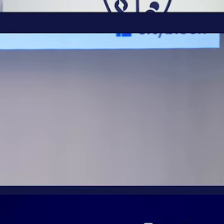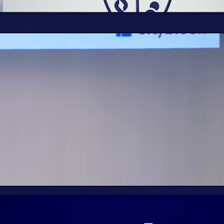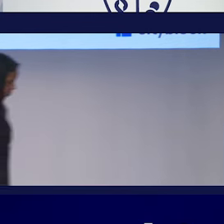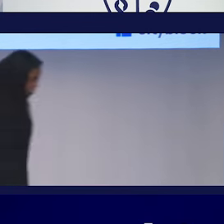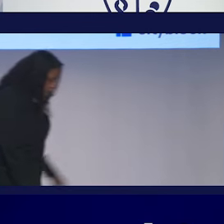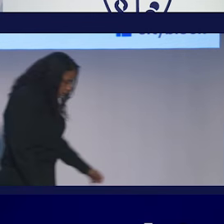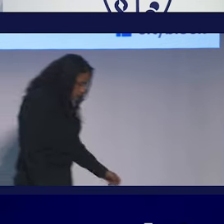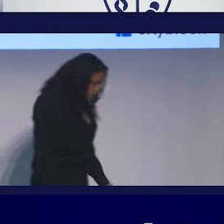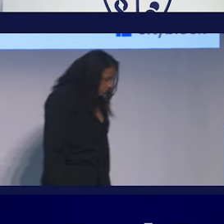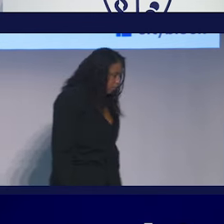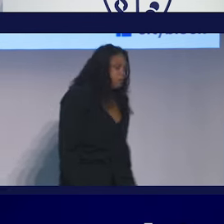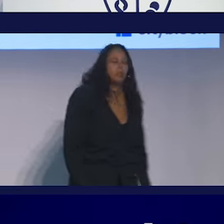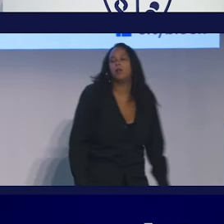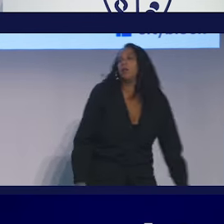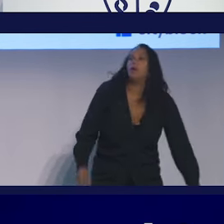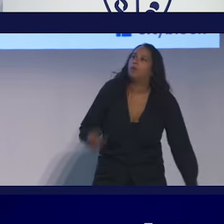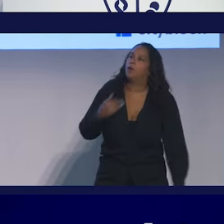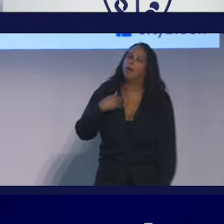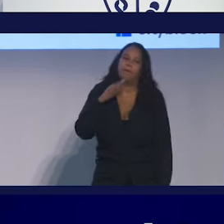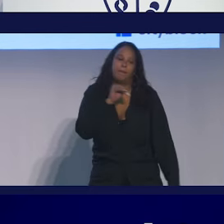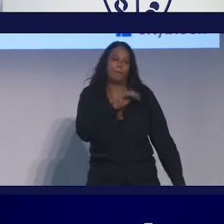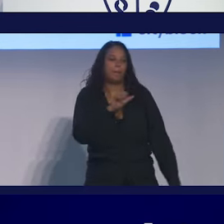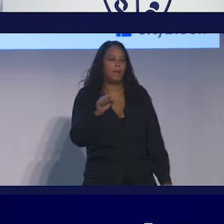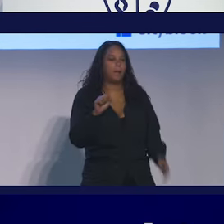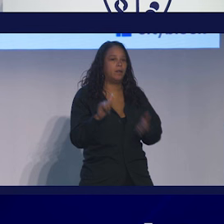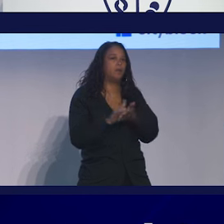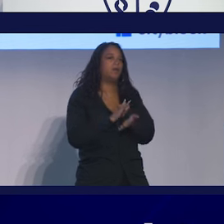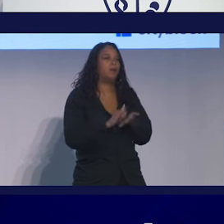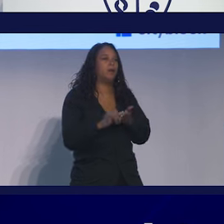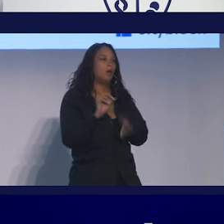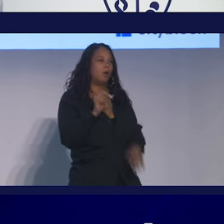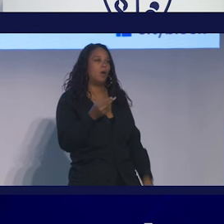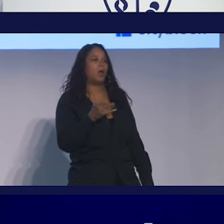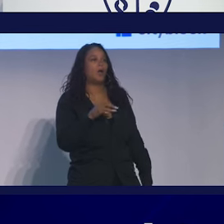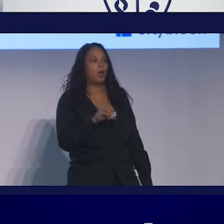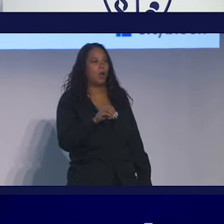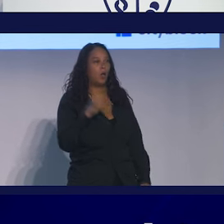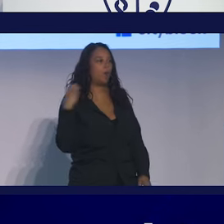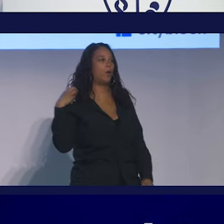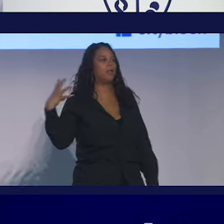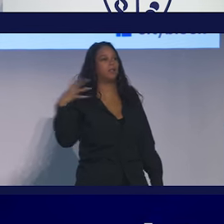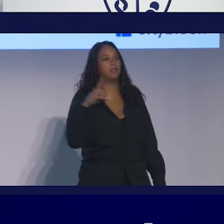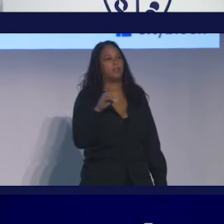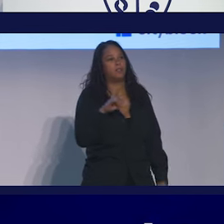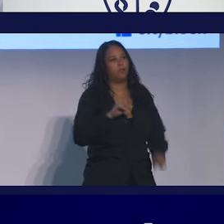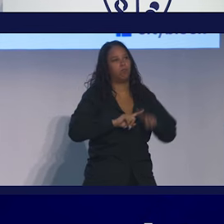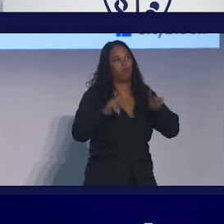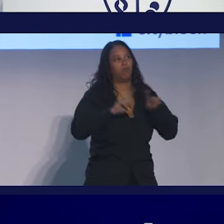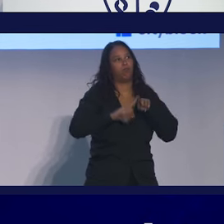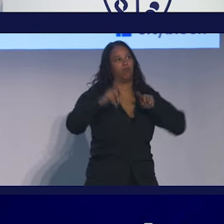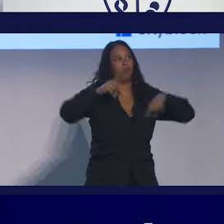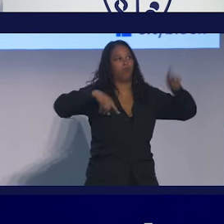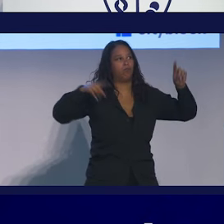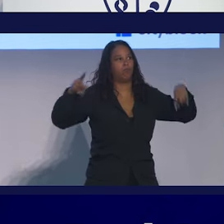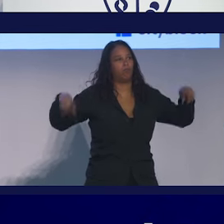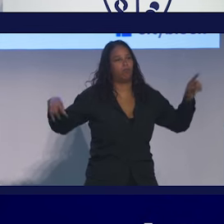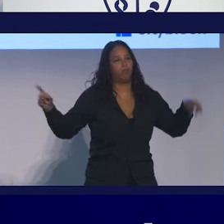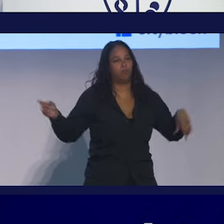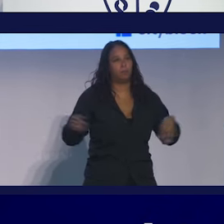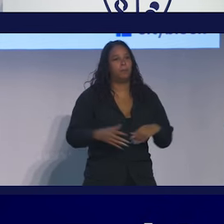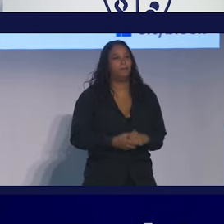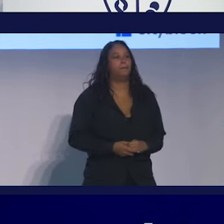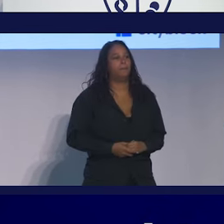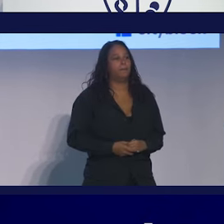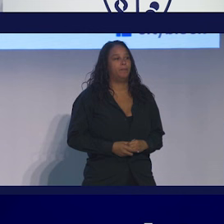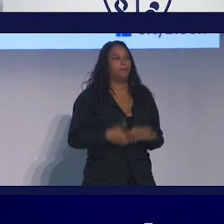We're in Indiana, Massachusetts, New York, North Carolina, Ohio, Washington, D.C., very different places. Core sort of